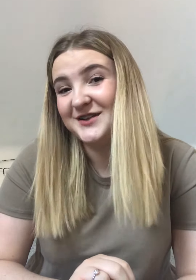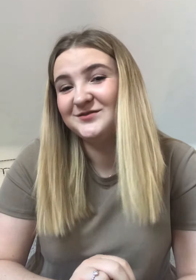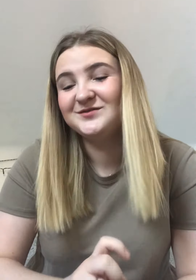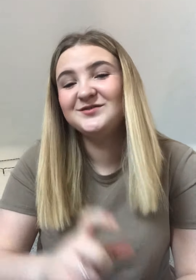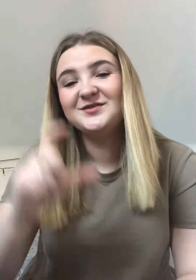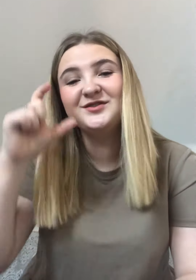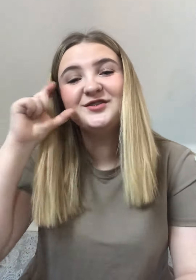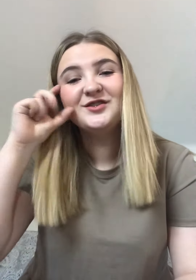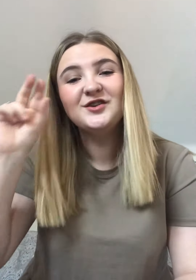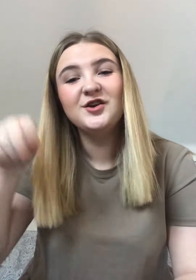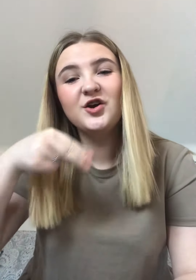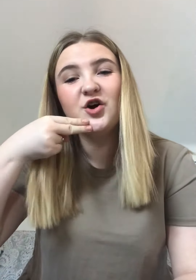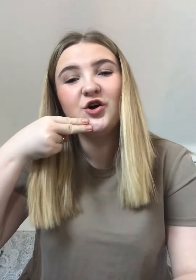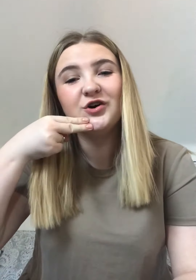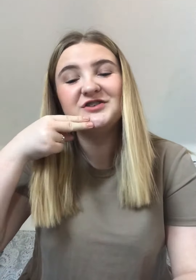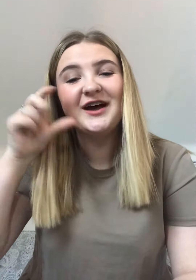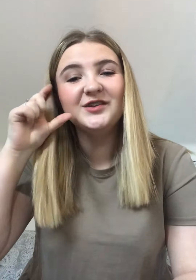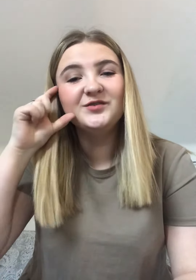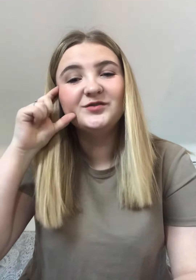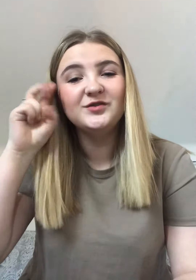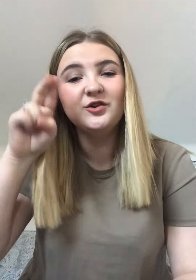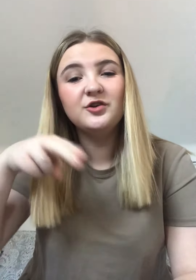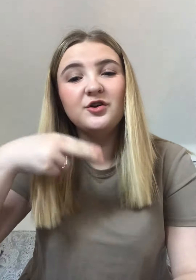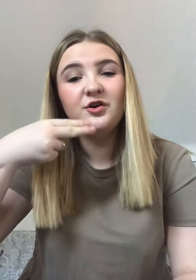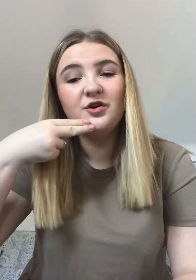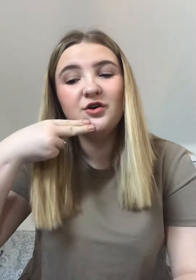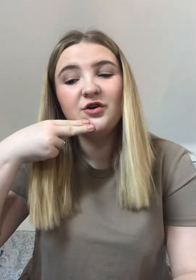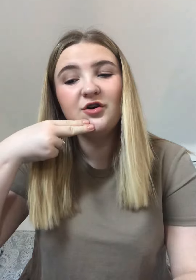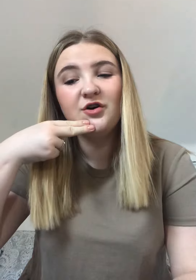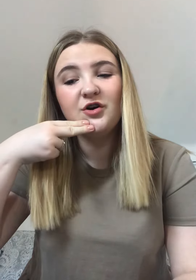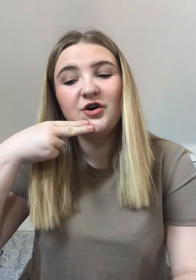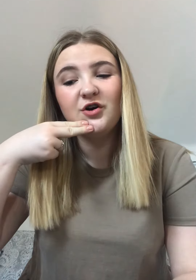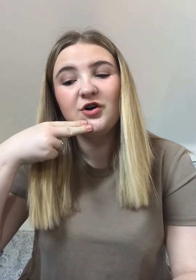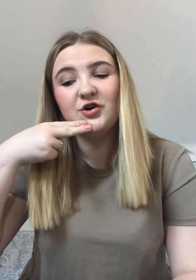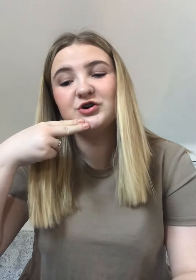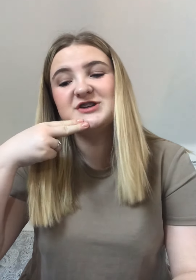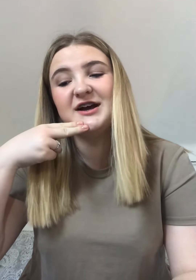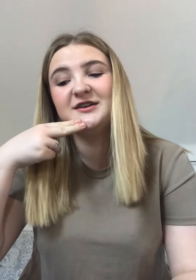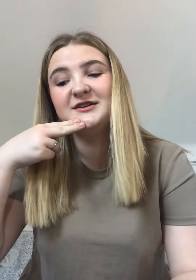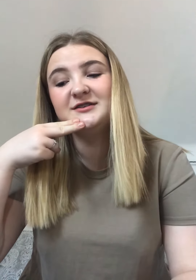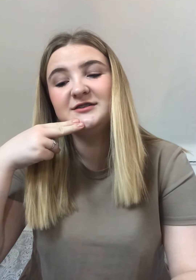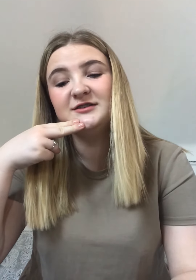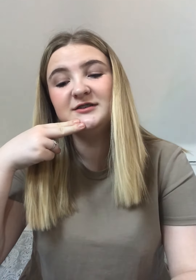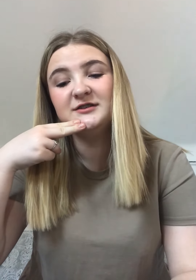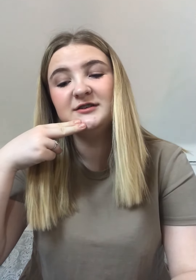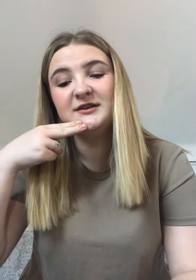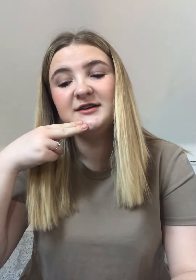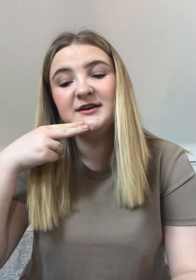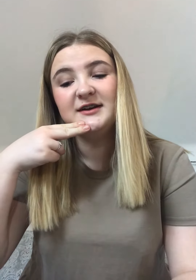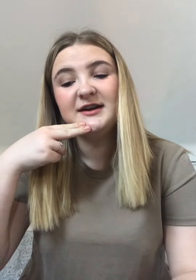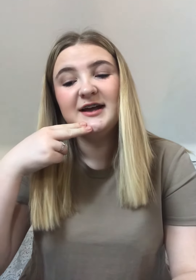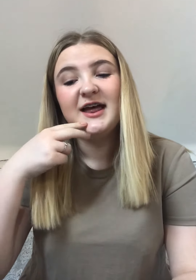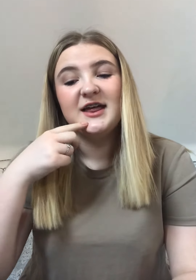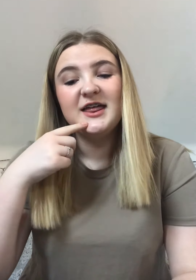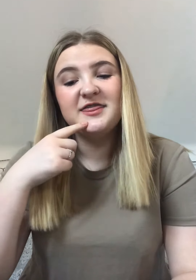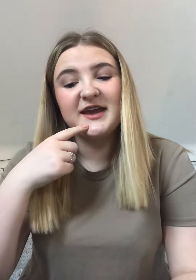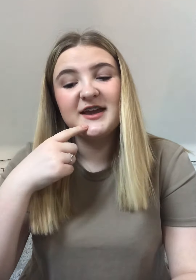hotel hotel think